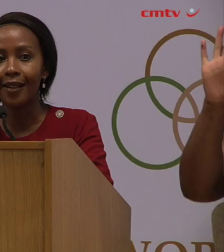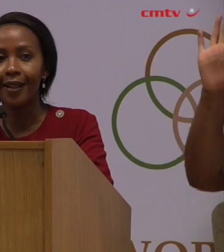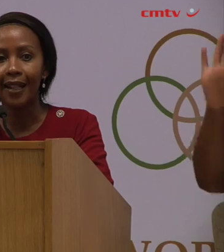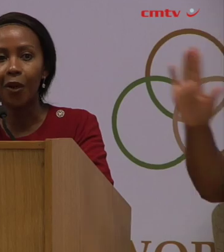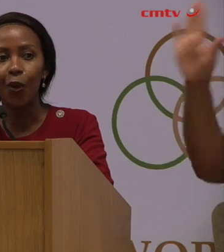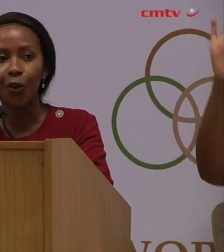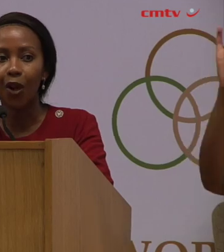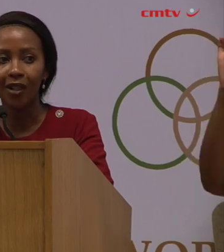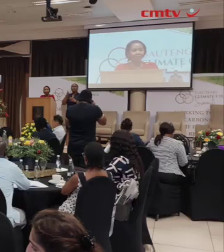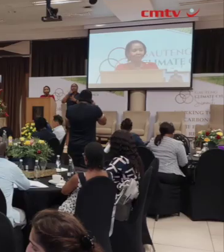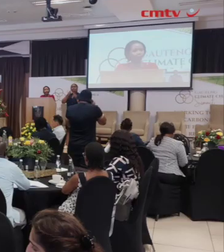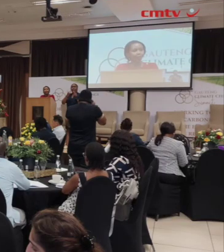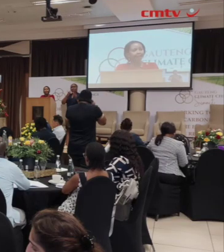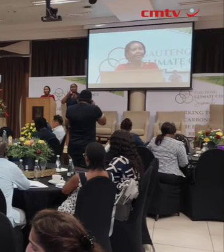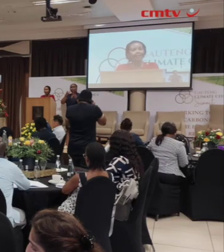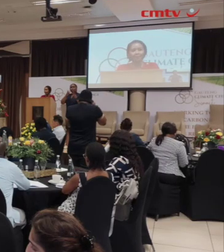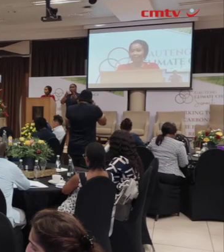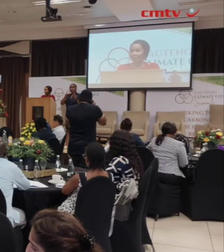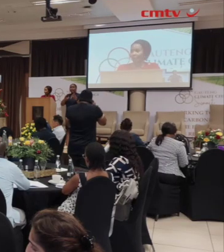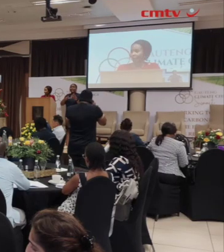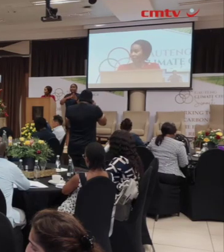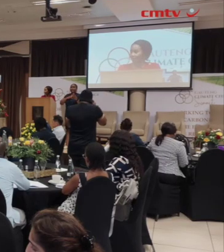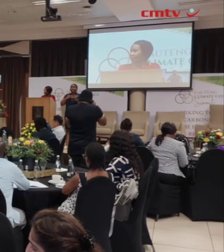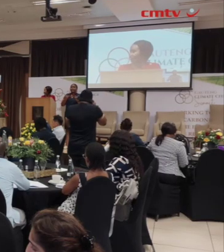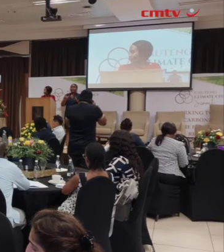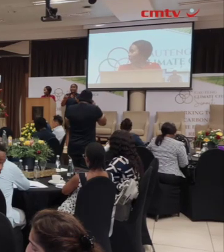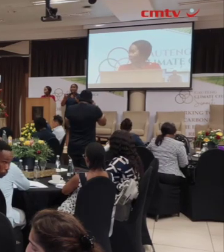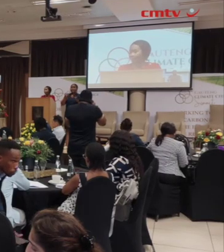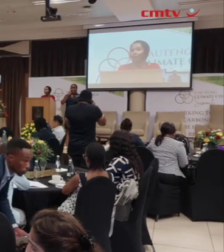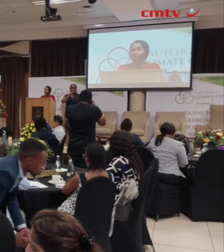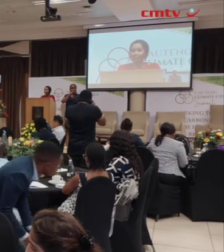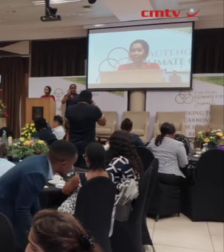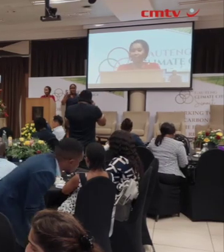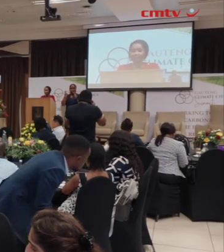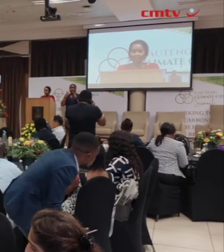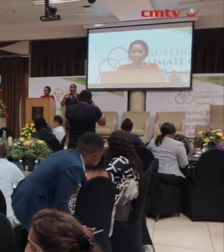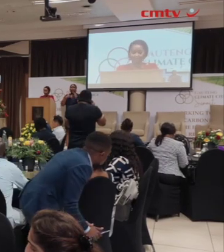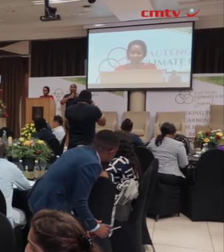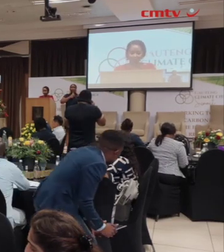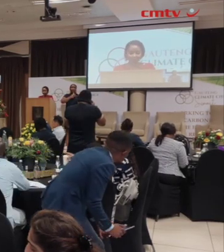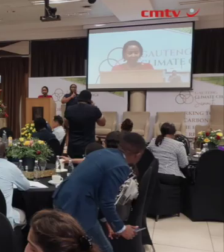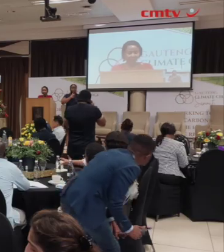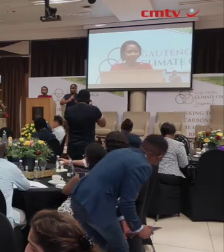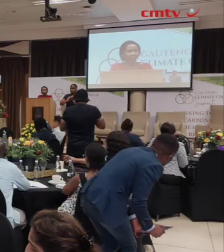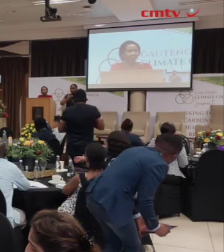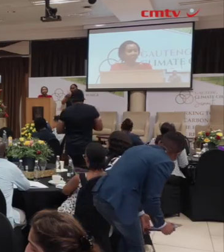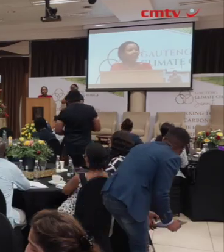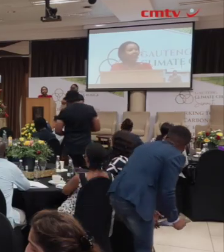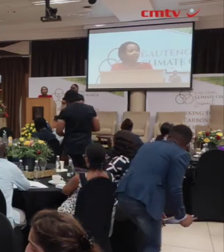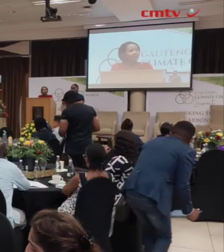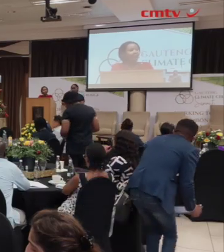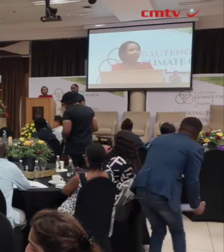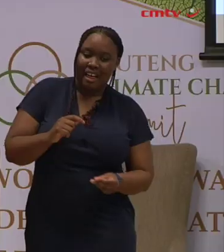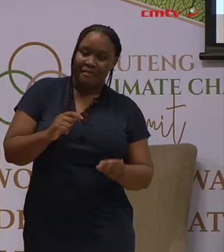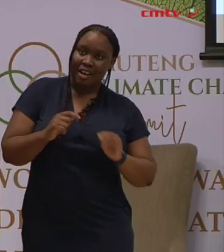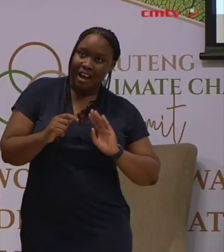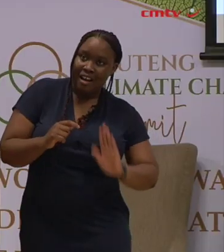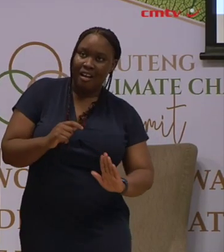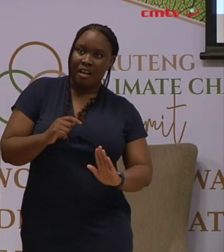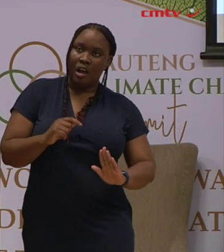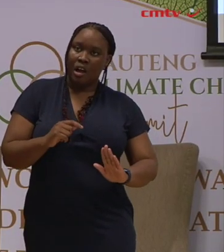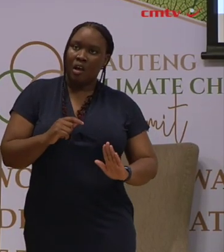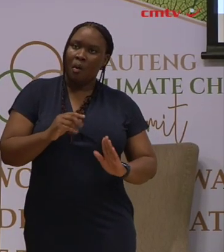located in our own context and we ought to locate these engagements in our lived realities